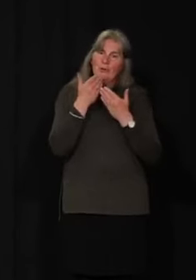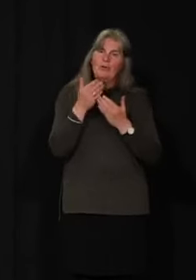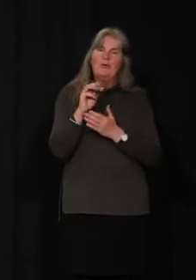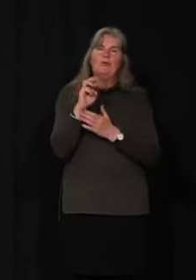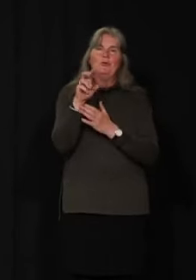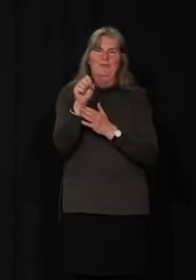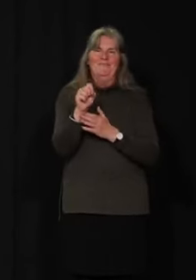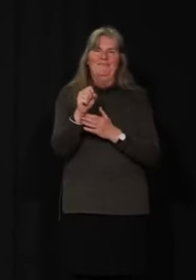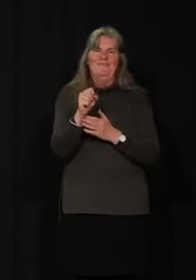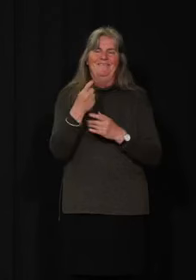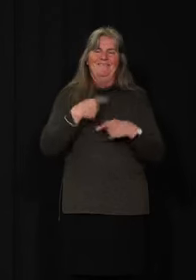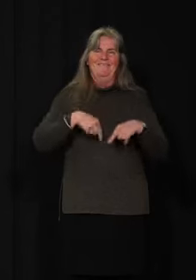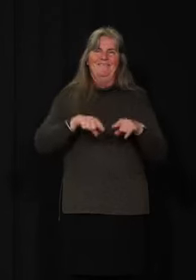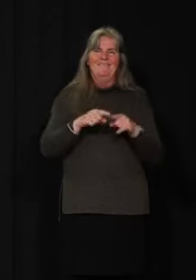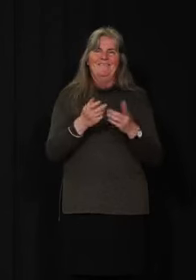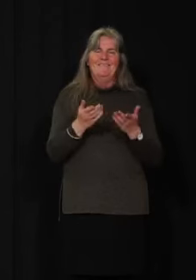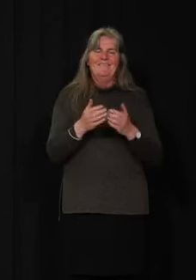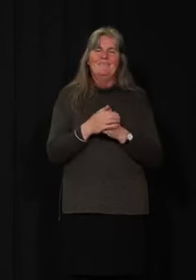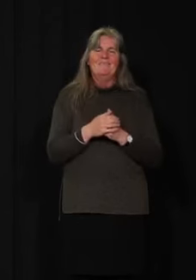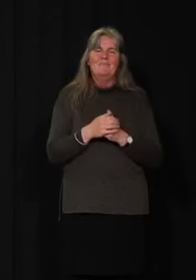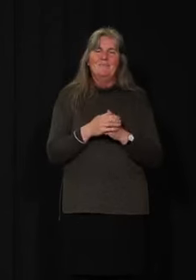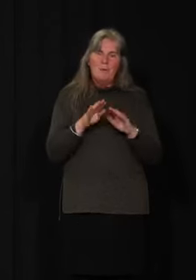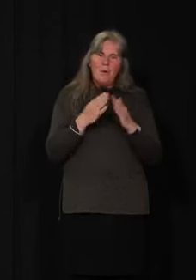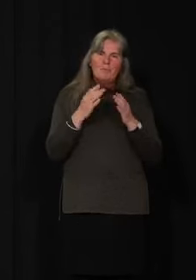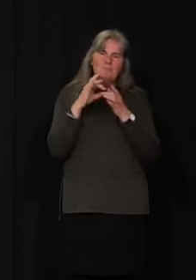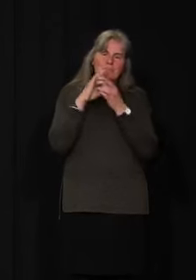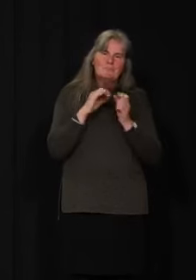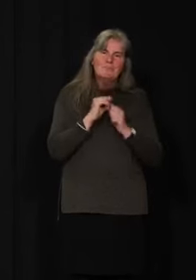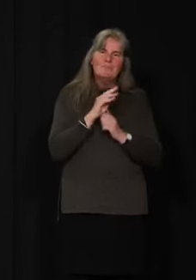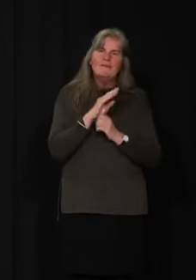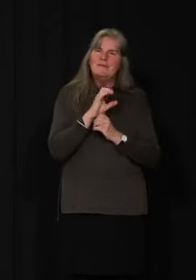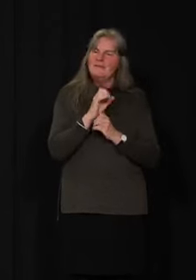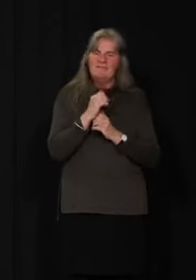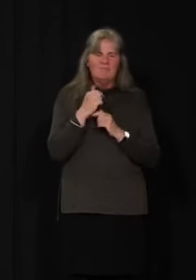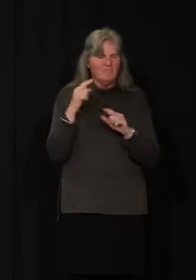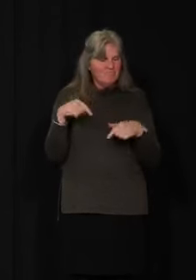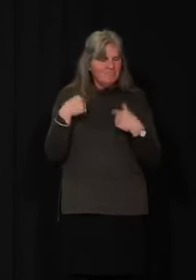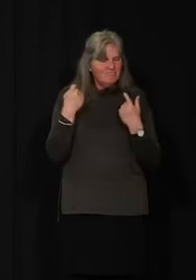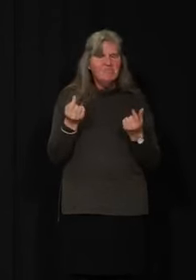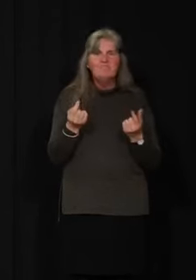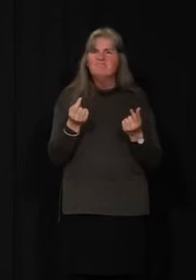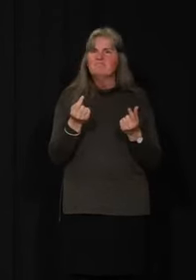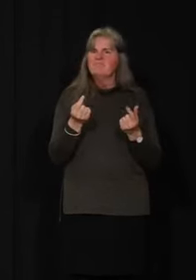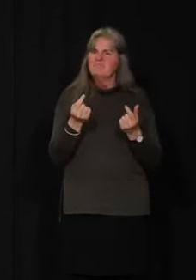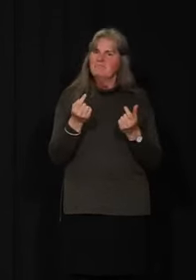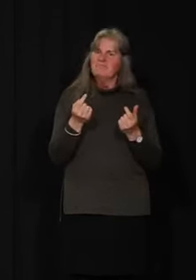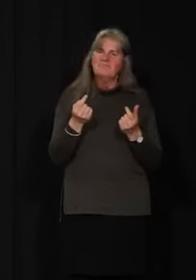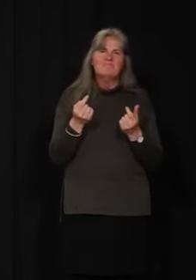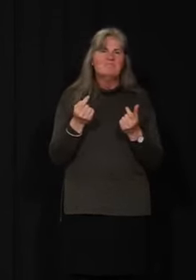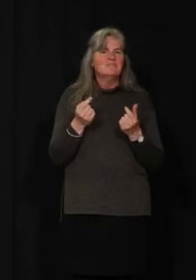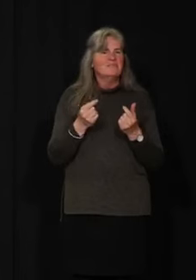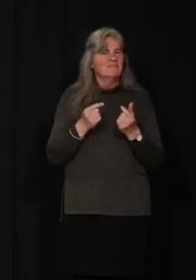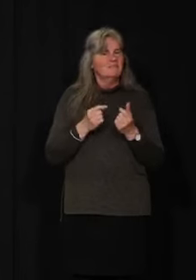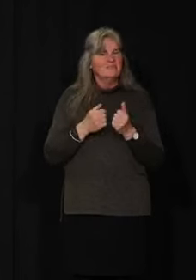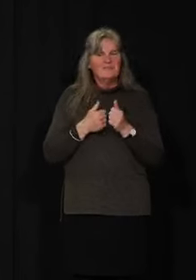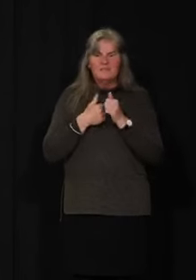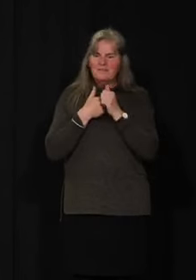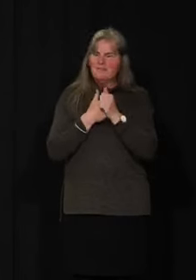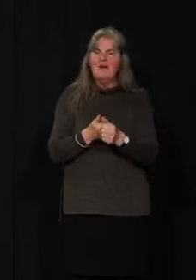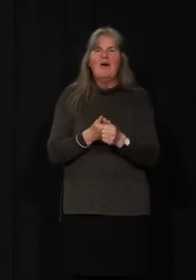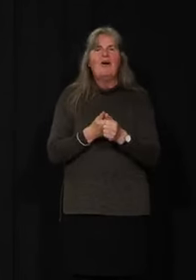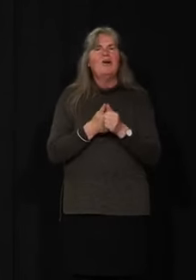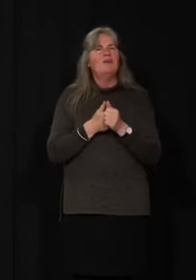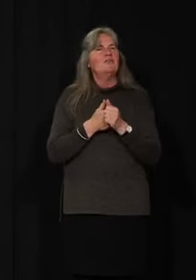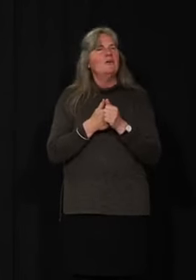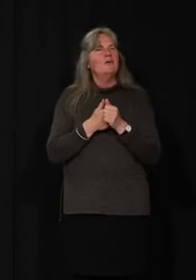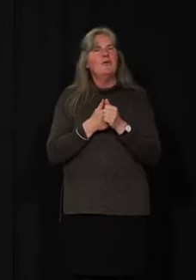in the fact that we have done everything to the best of our ability through following science. I know I say